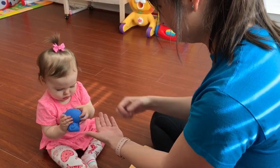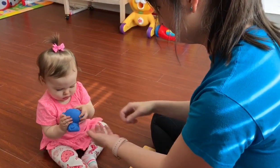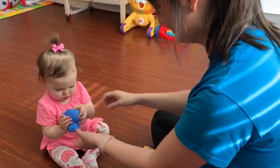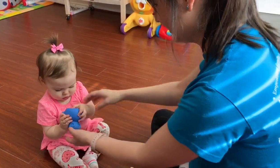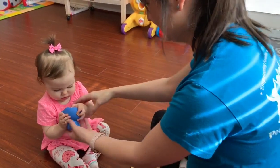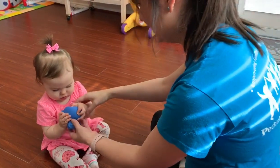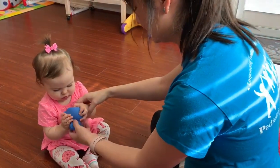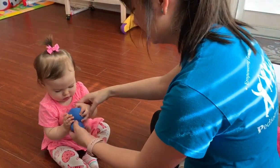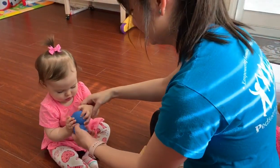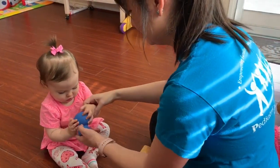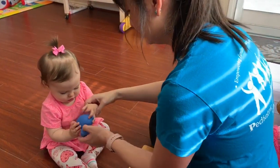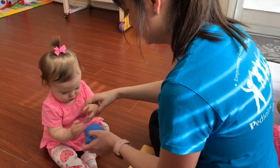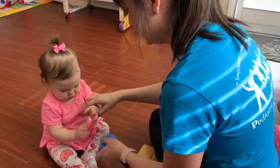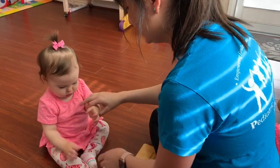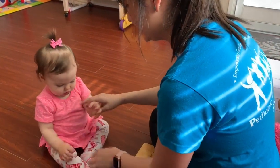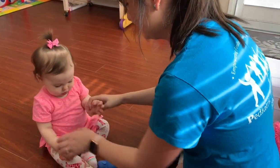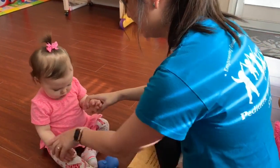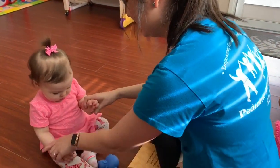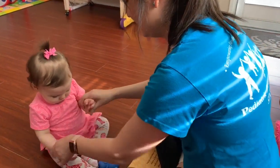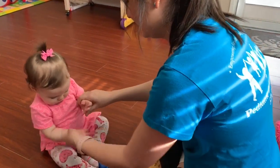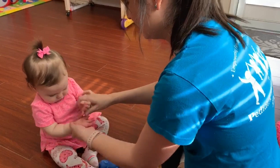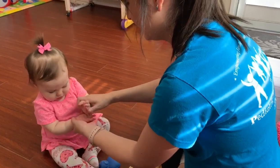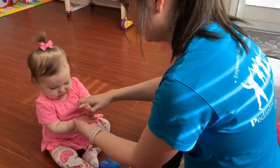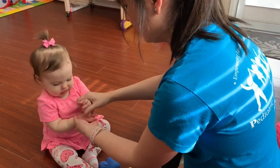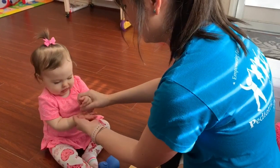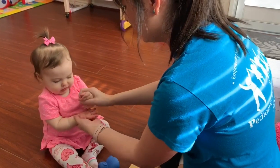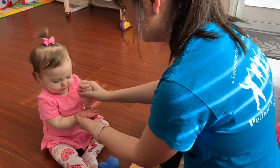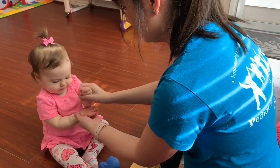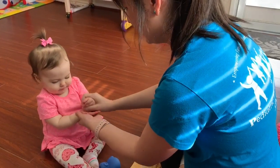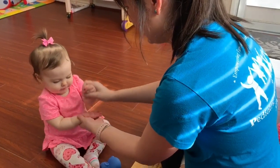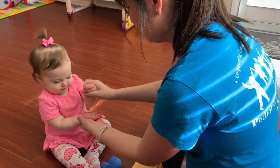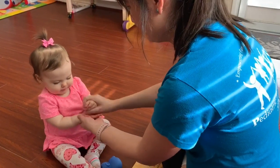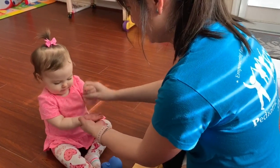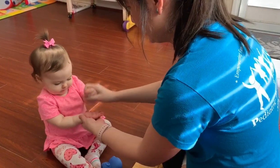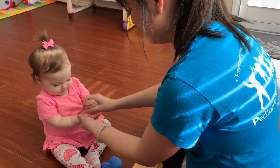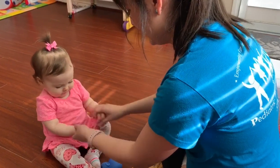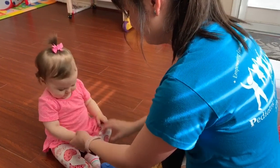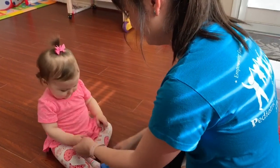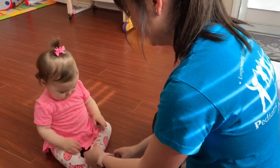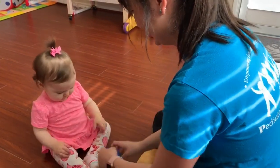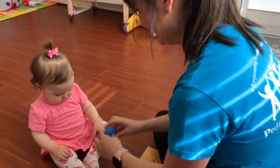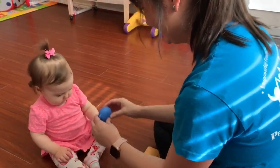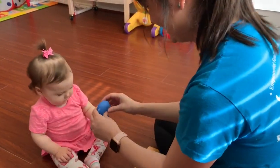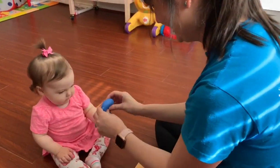Back. Go like this. Ready? And help! Help! Good!